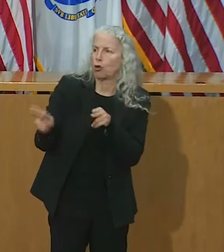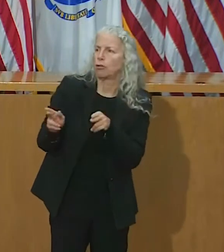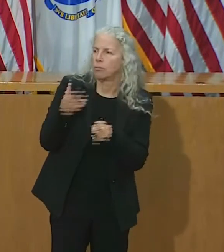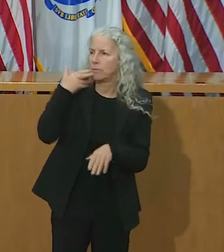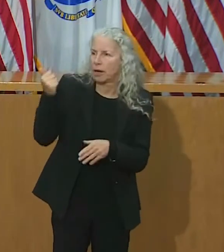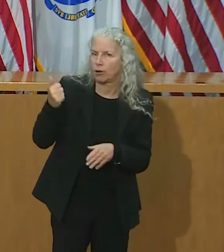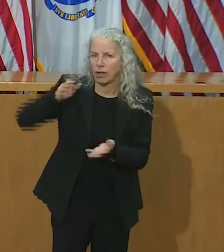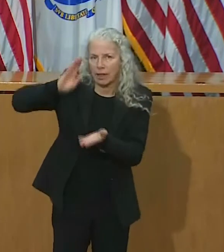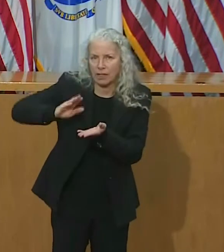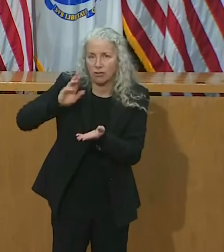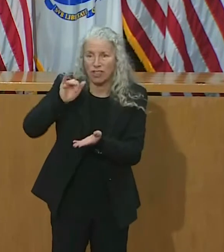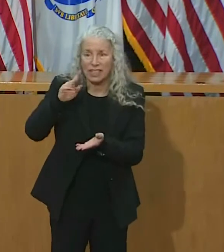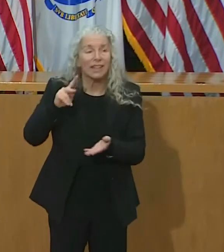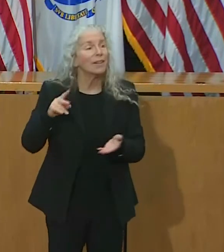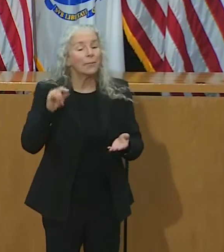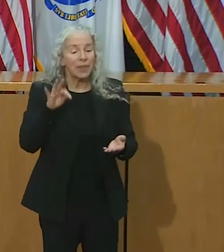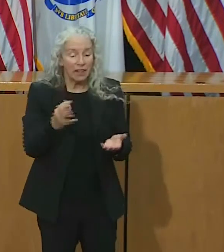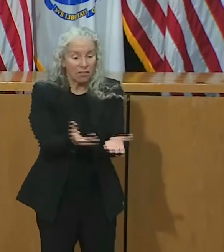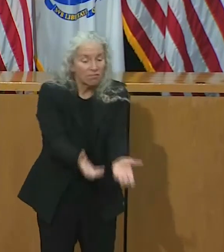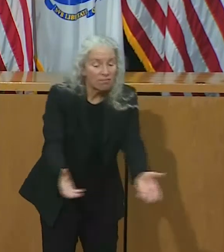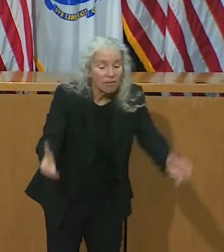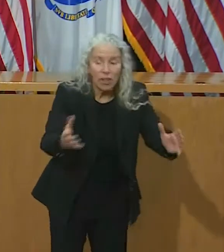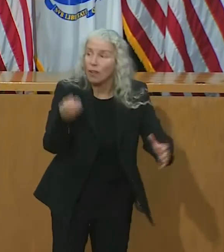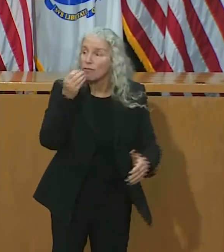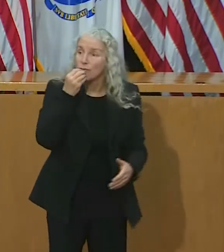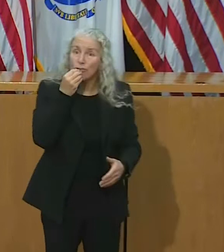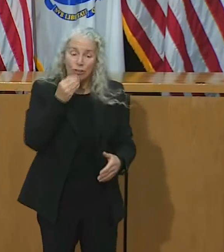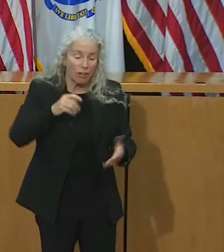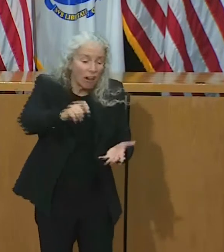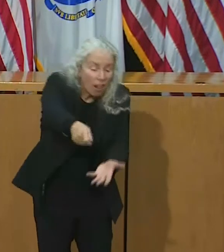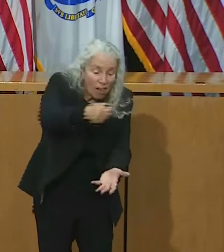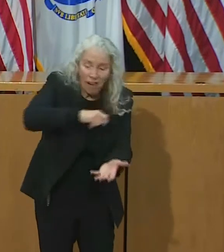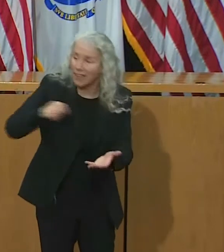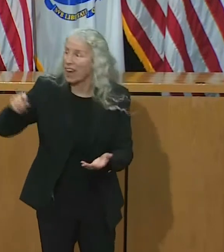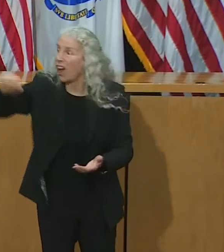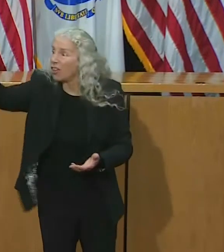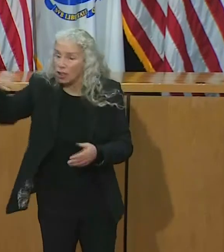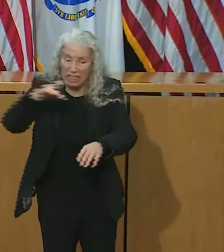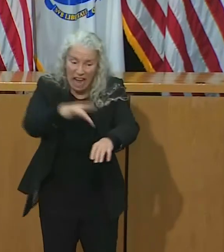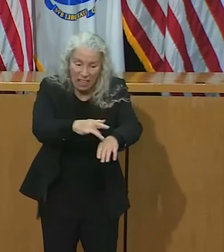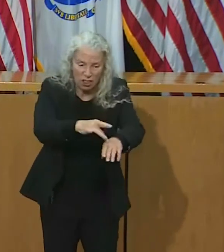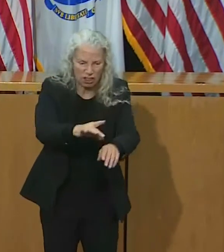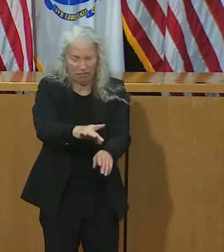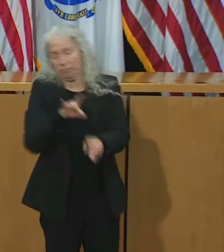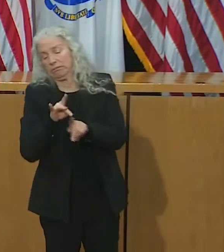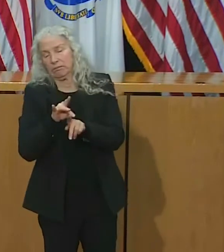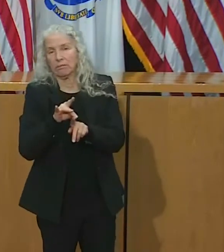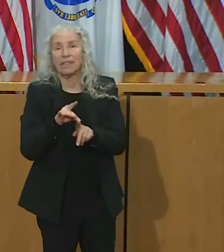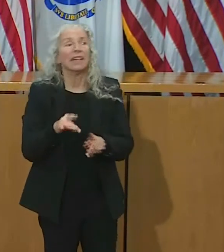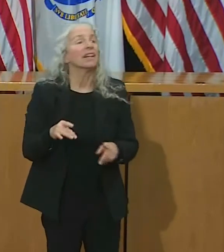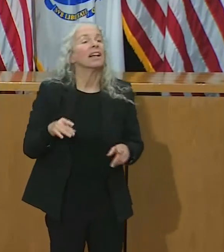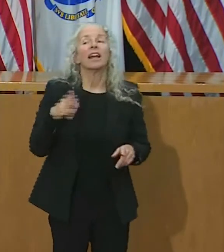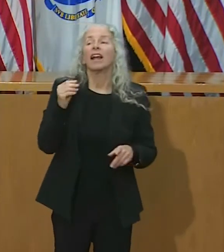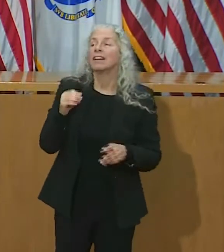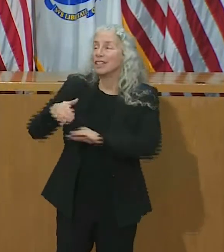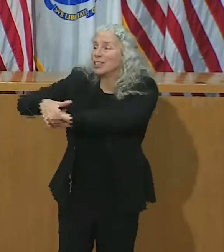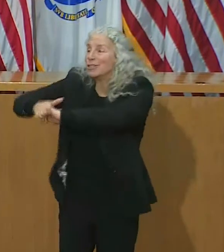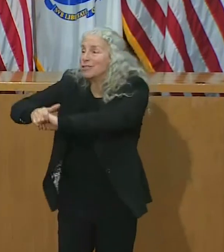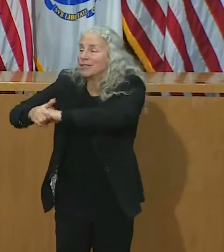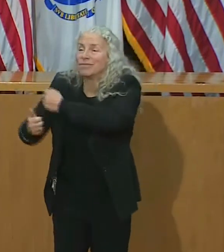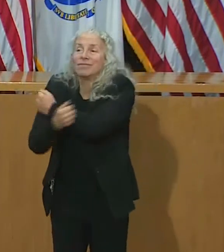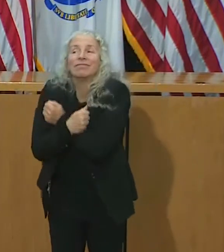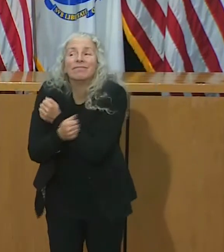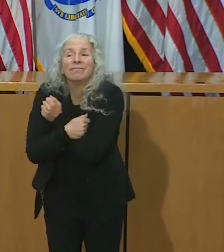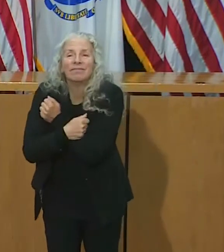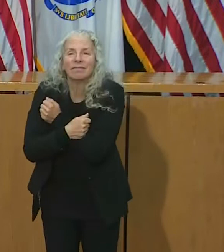Avoid sharing food and drinks. Avoid shaking hands or in hugging. Avoid singing, dance, and shouting. know there's a lot of voids